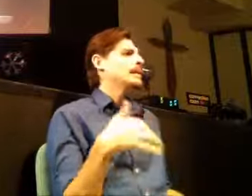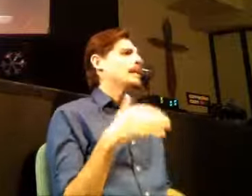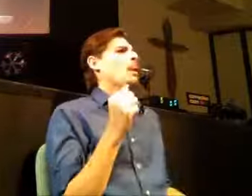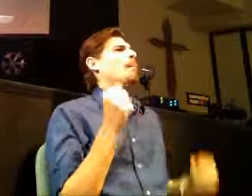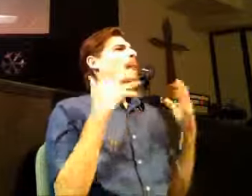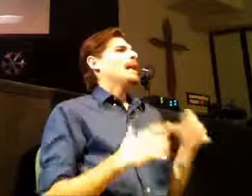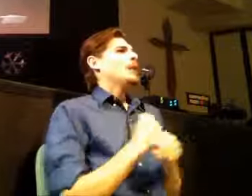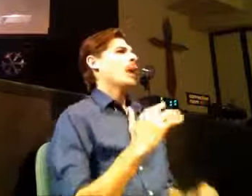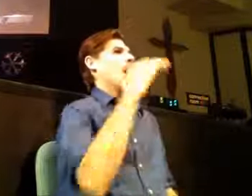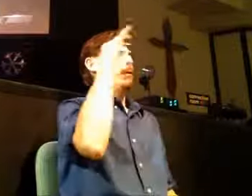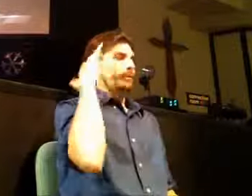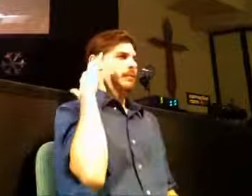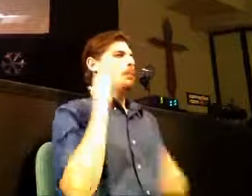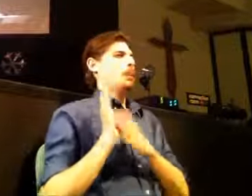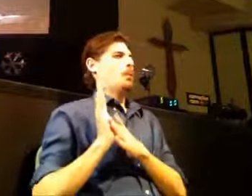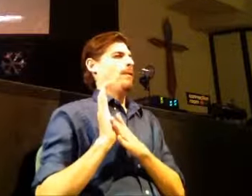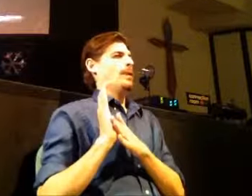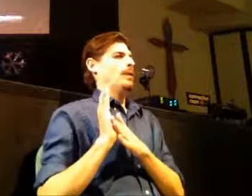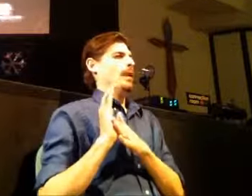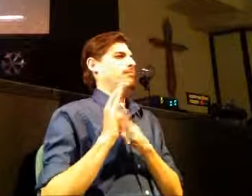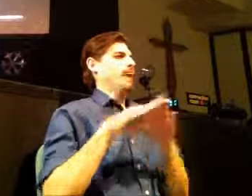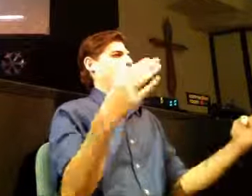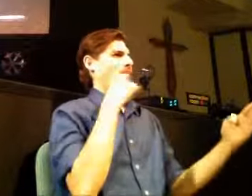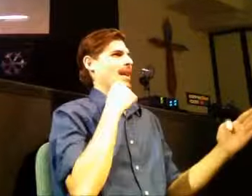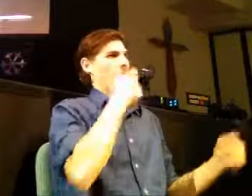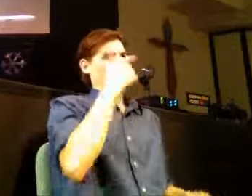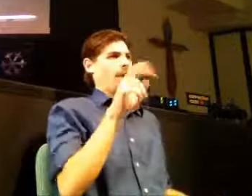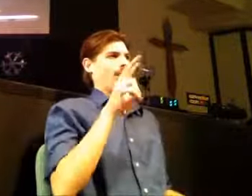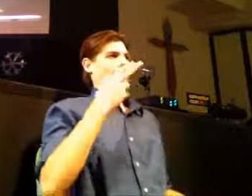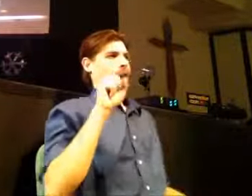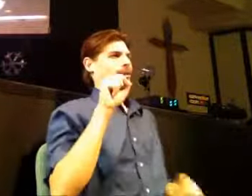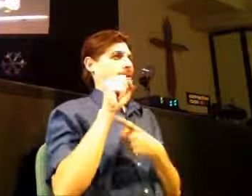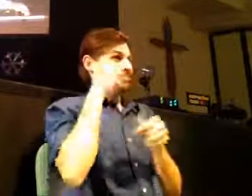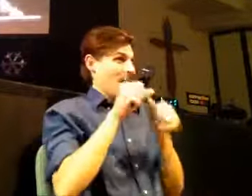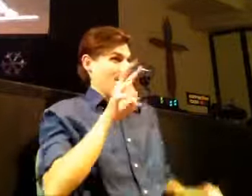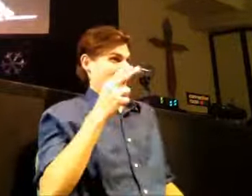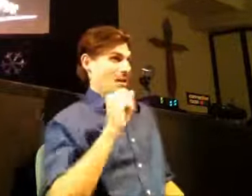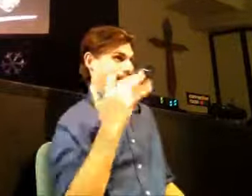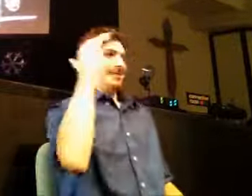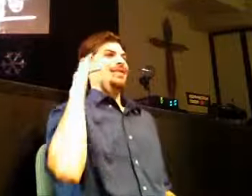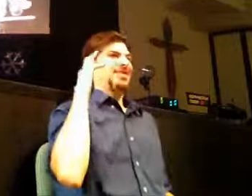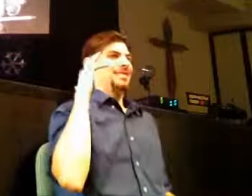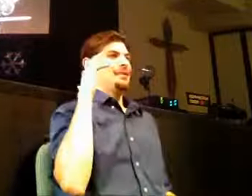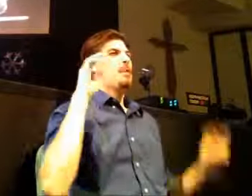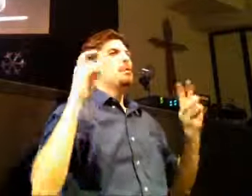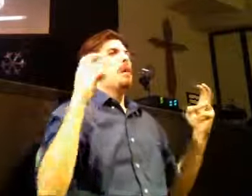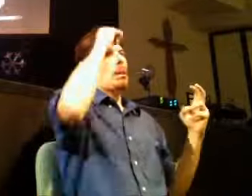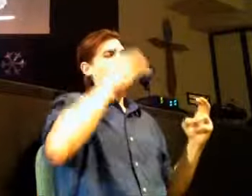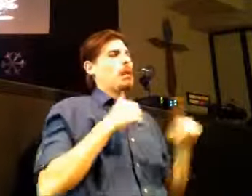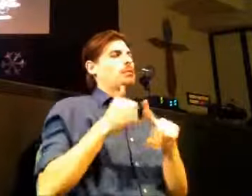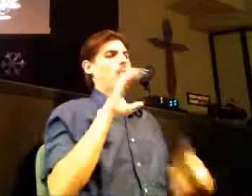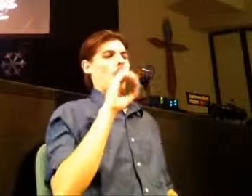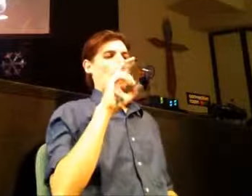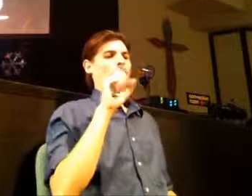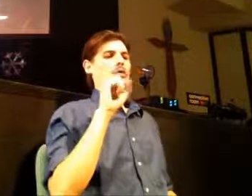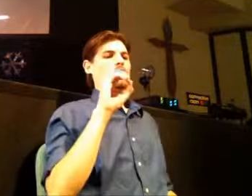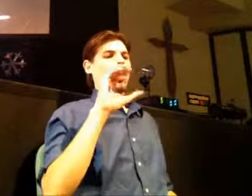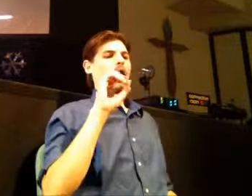ago there's a movie that came out I saw it at home or on probably saw it on VHS I tell you oh there you go it came out um it was about a guy who suffered from I think it was called Korsakoff syndrome where you lose